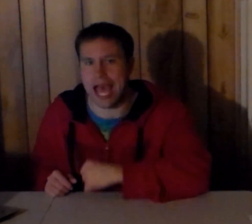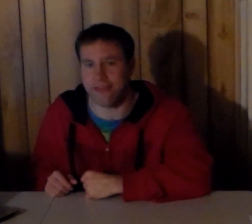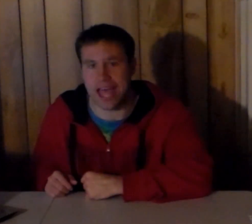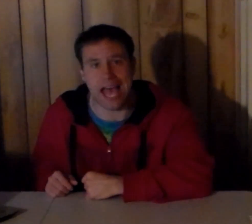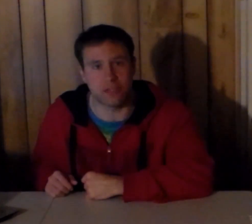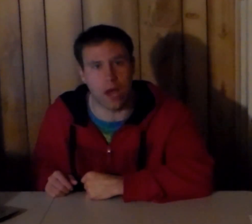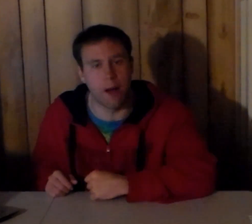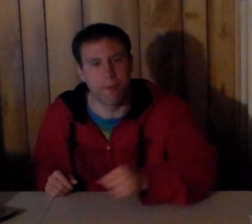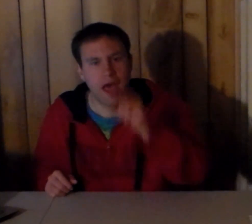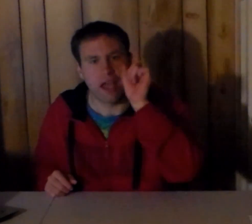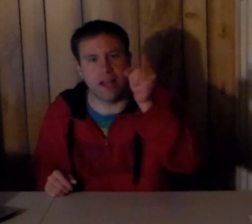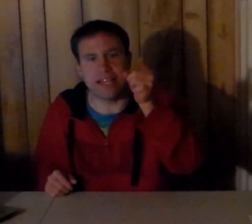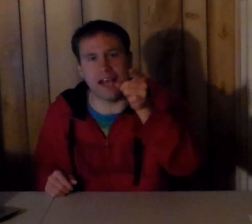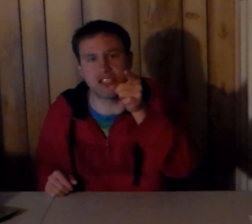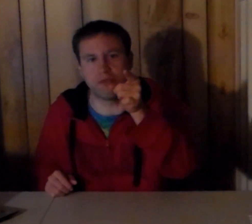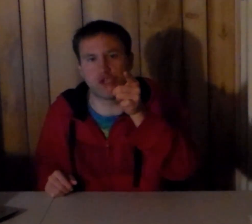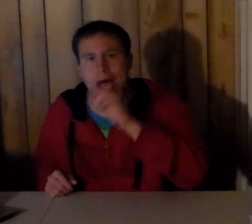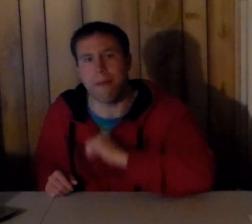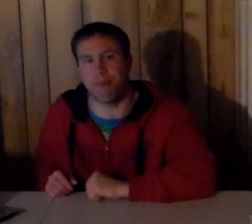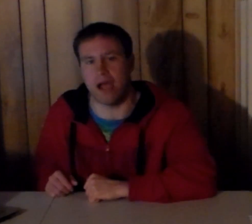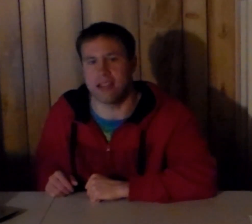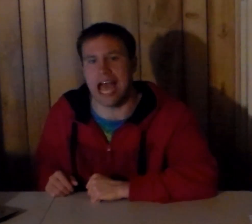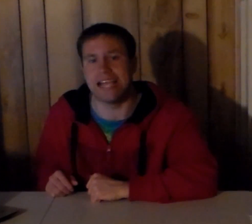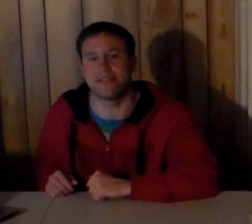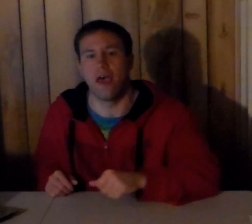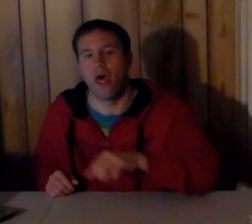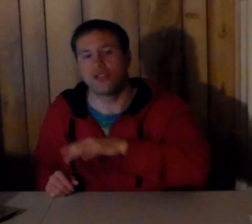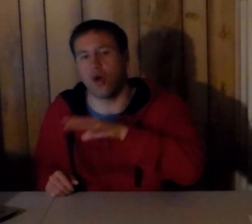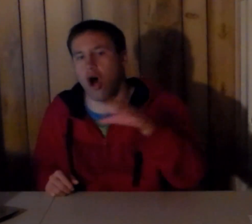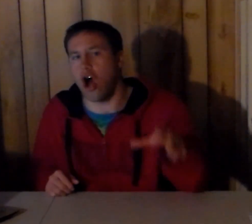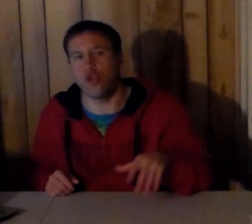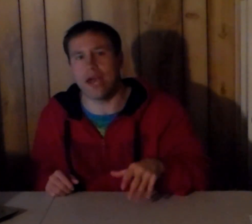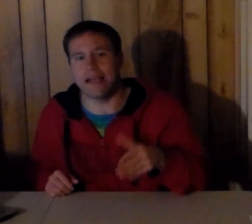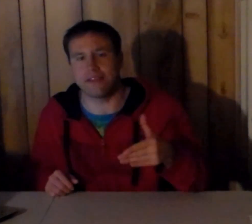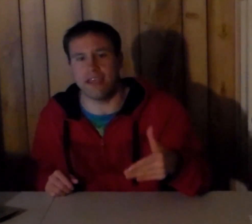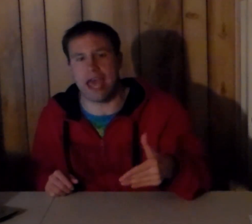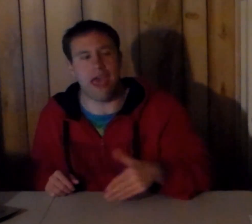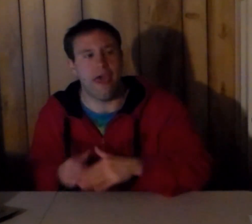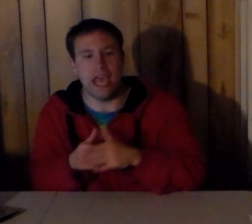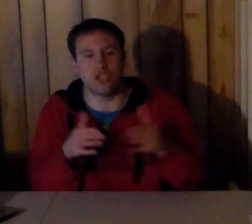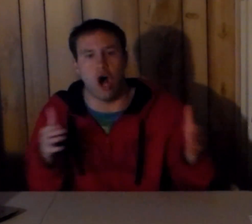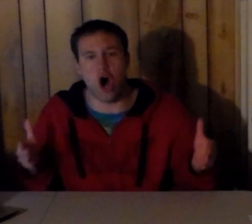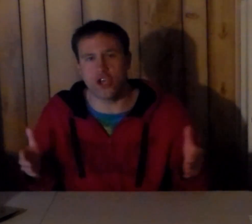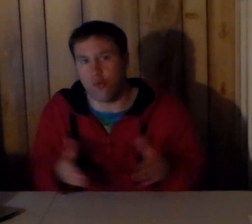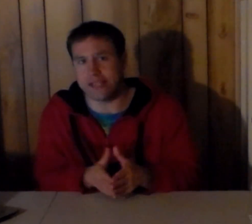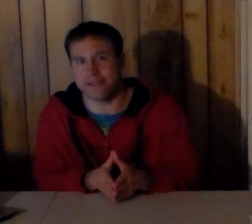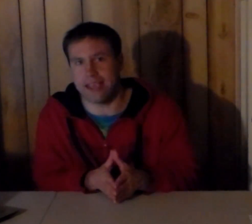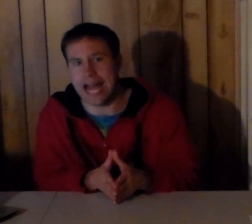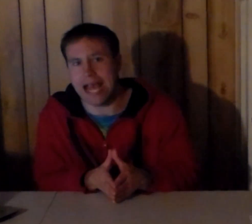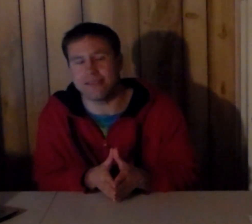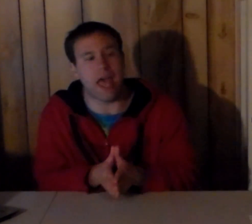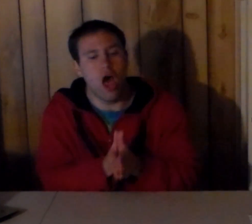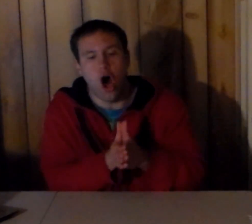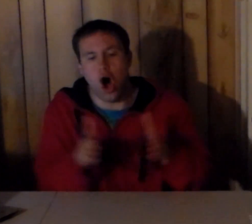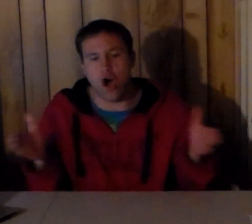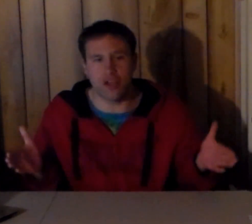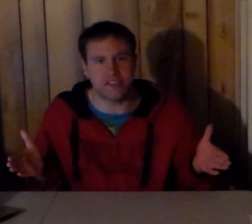at that as well click that subscribe button guys so all you guys can get is all your wrestling content all your